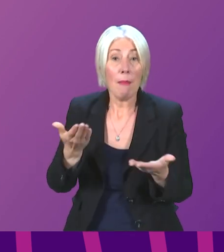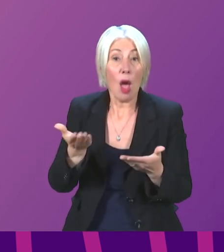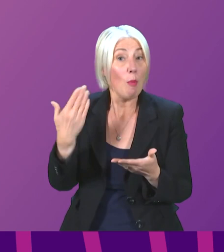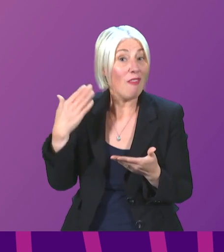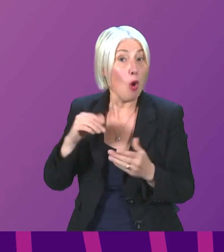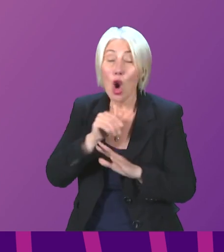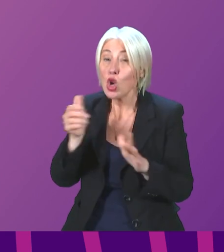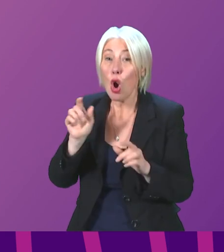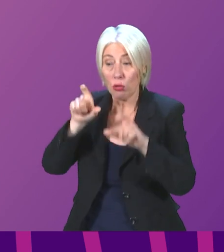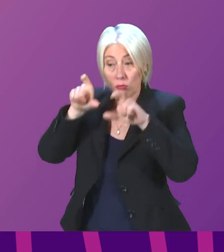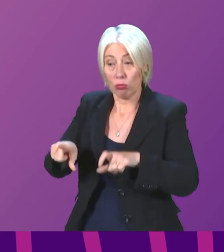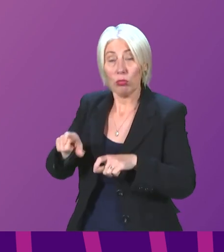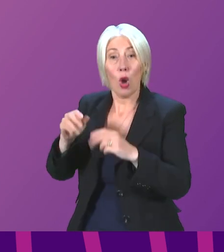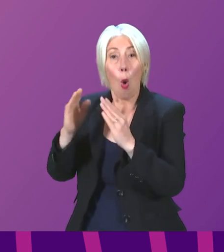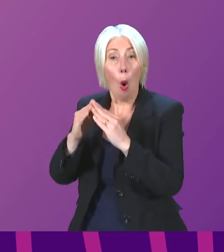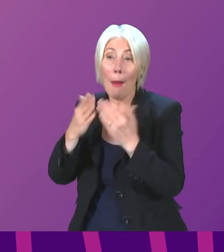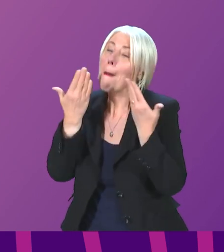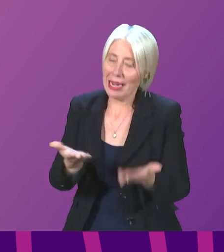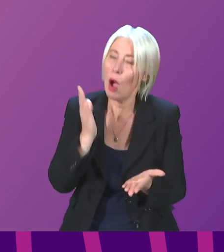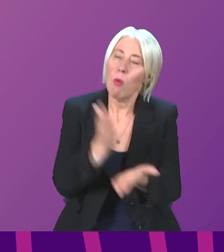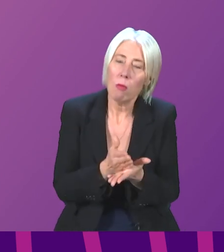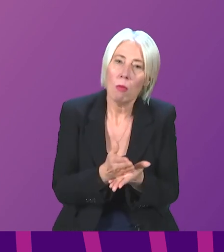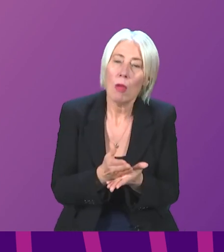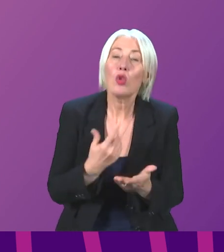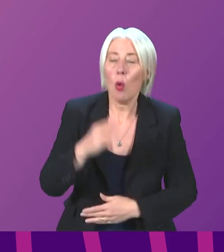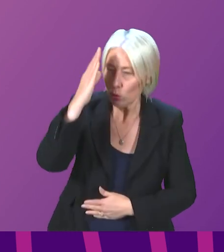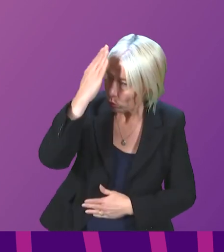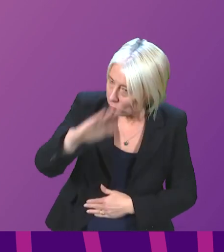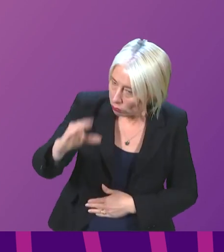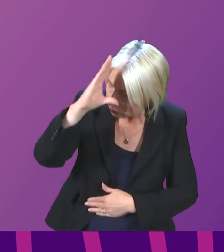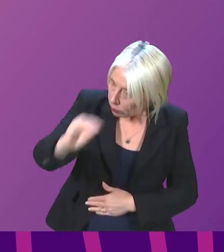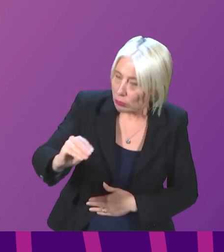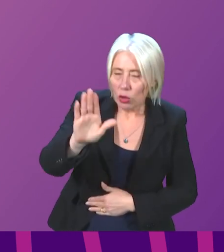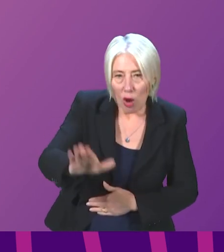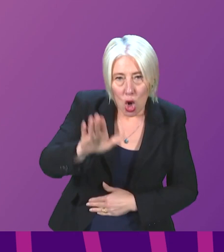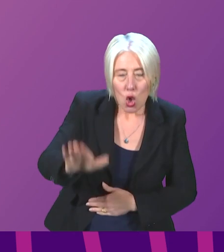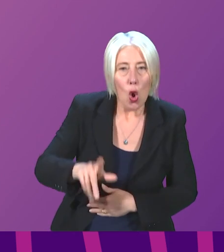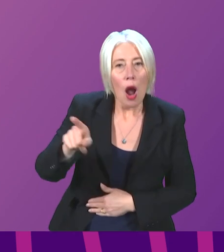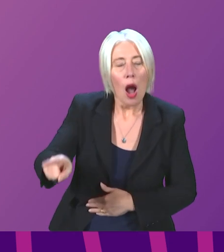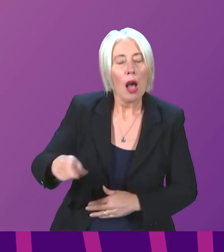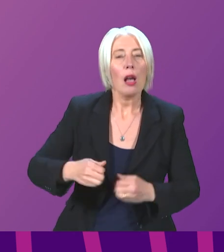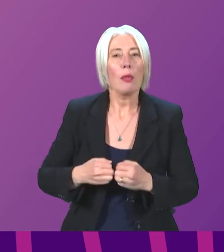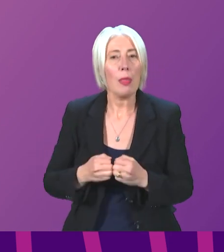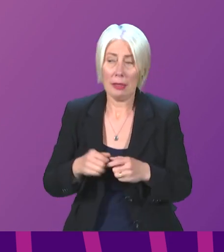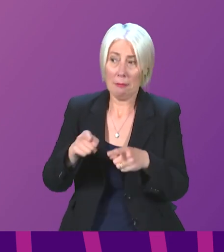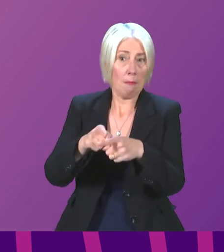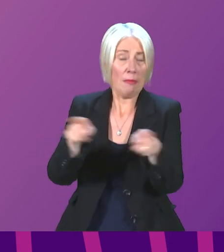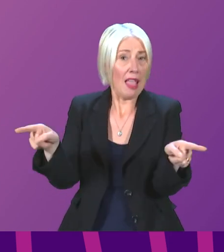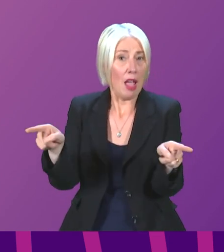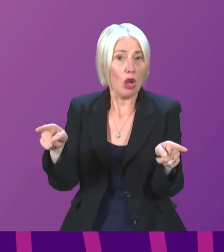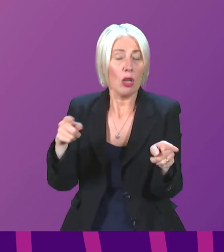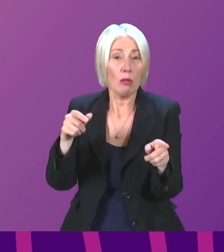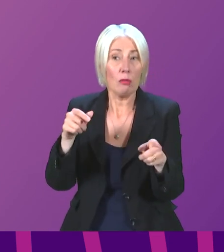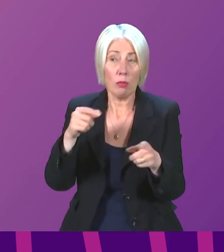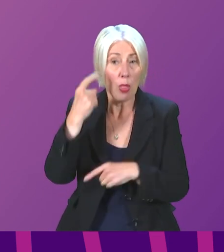housebound in previous iterations of the programme. For them, I want to give an absolute assurance that they have not just been thought